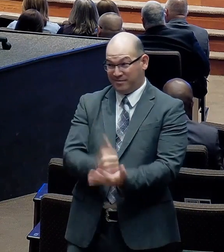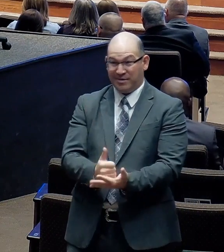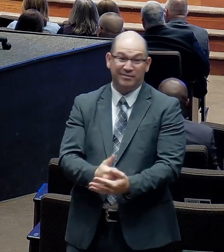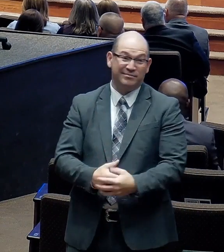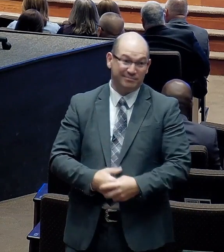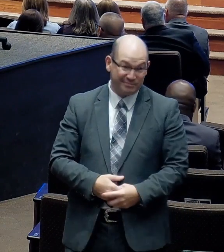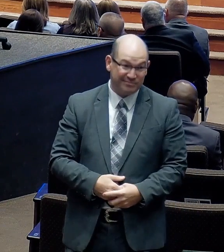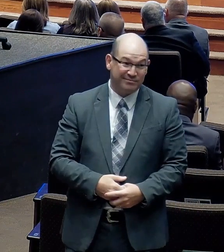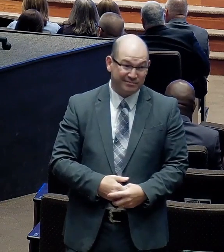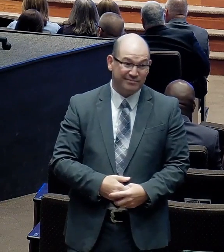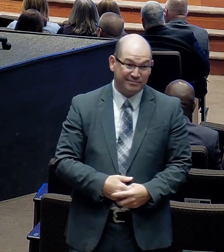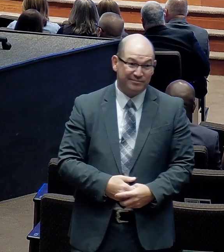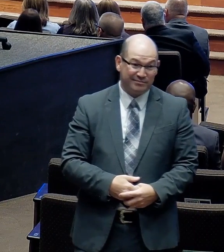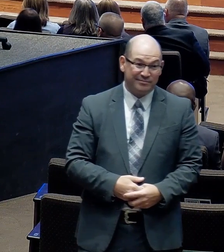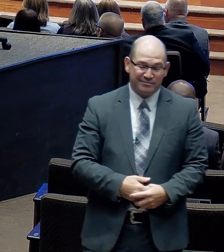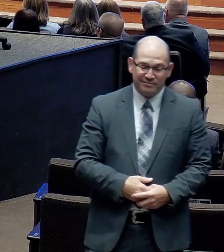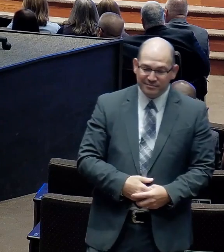Through the years. Since 1986.